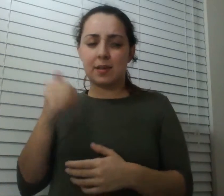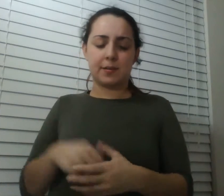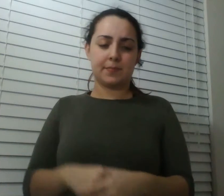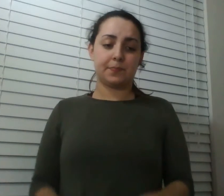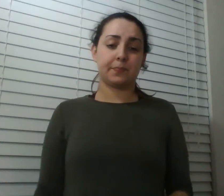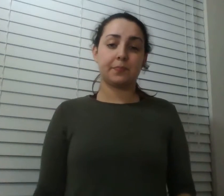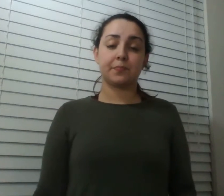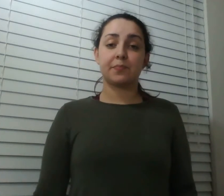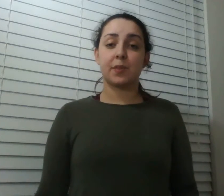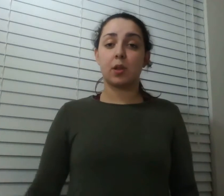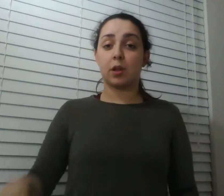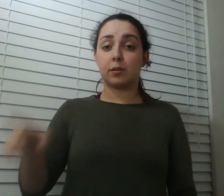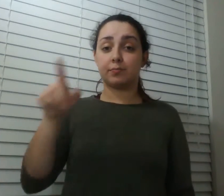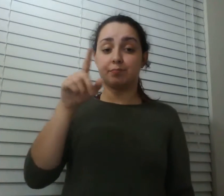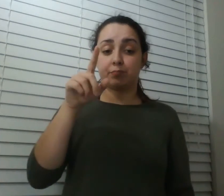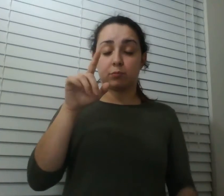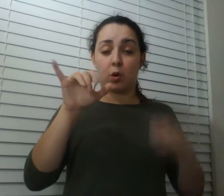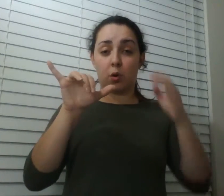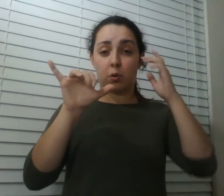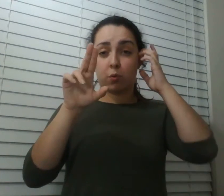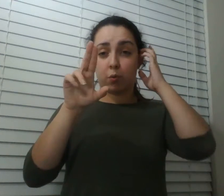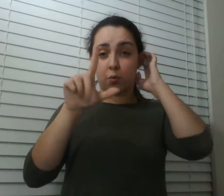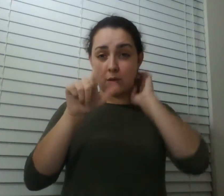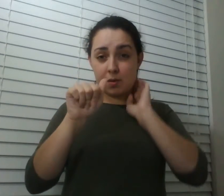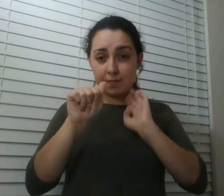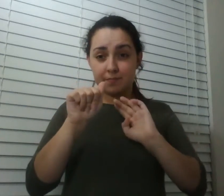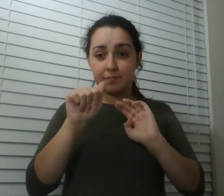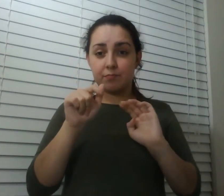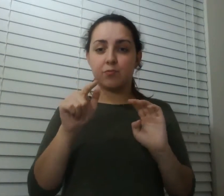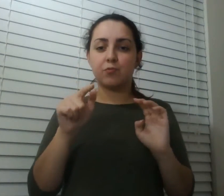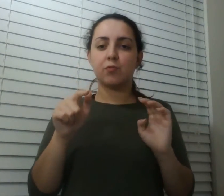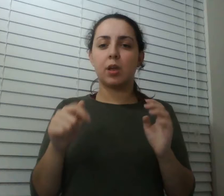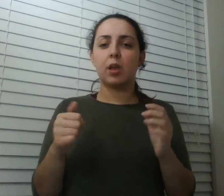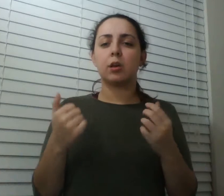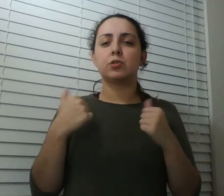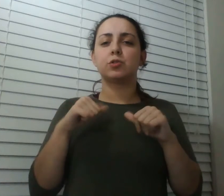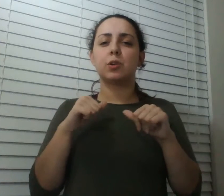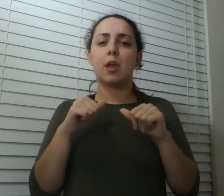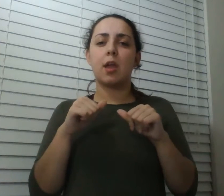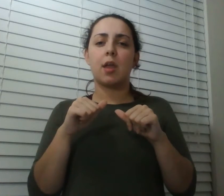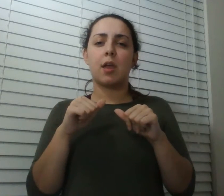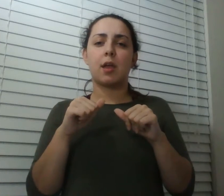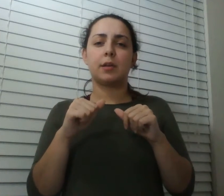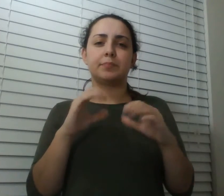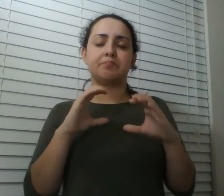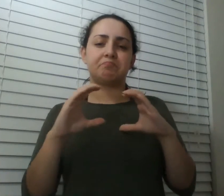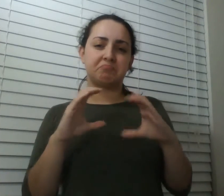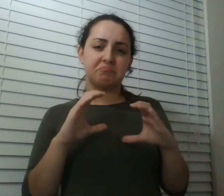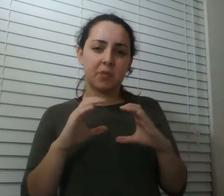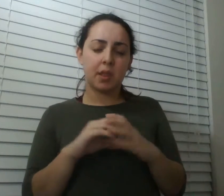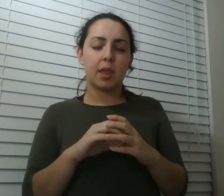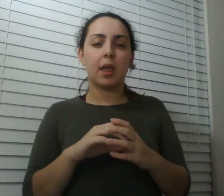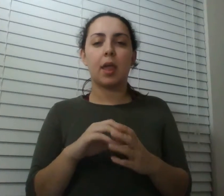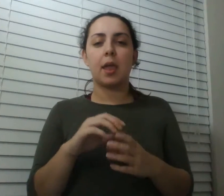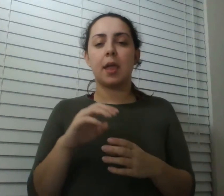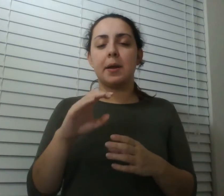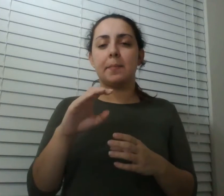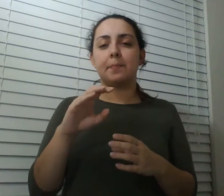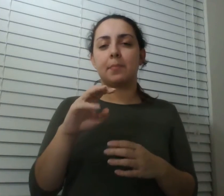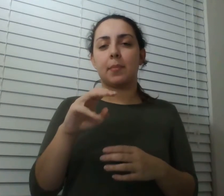to finding a way to communicate pain if i could say you have a relationship with pain when did that when did that start for you